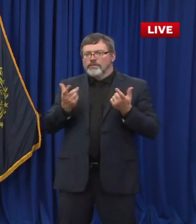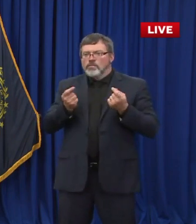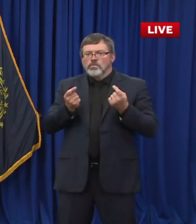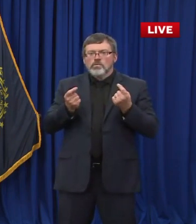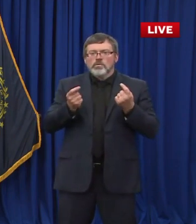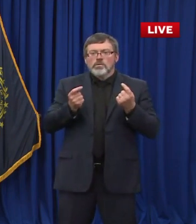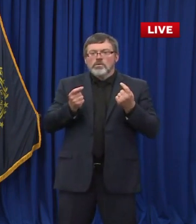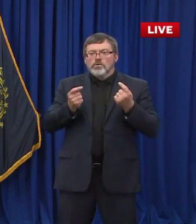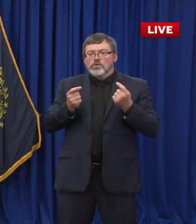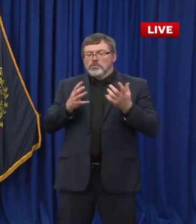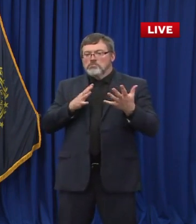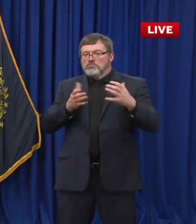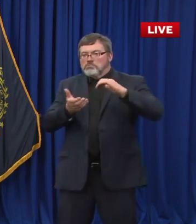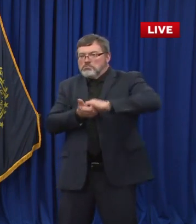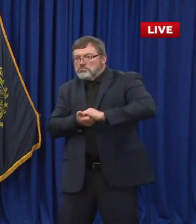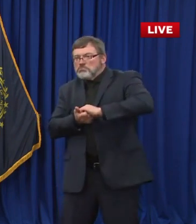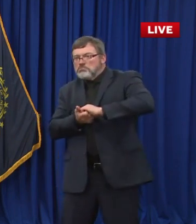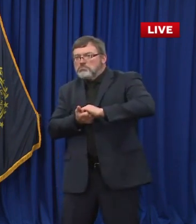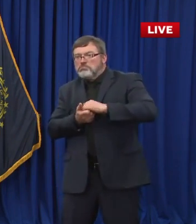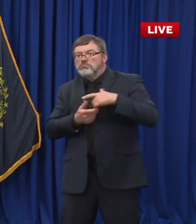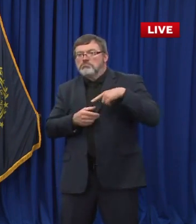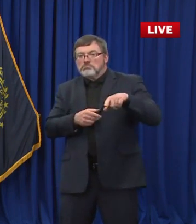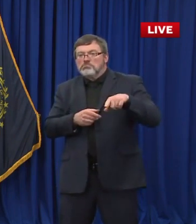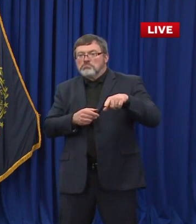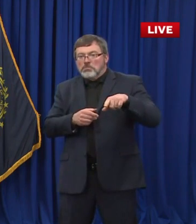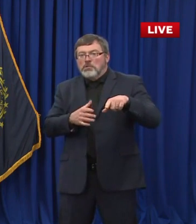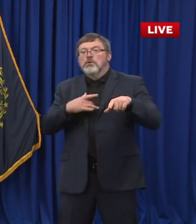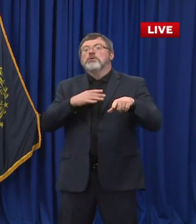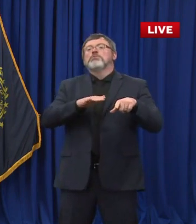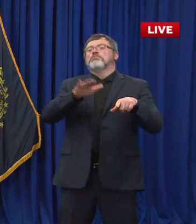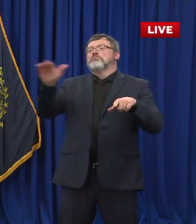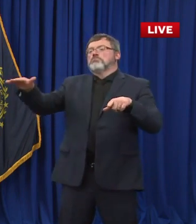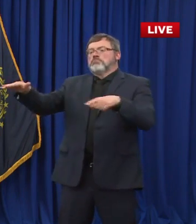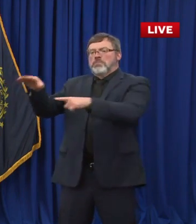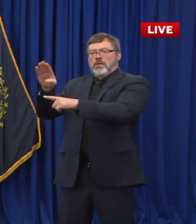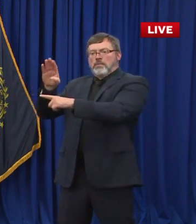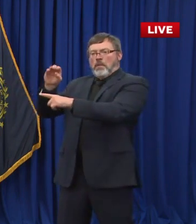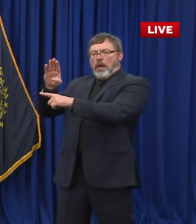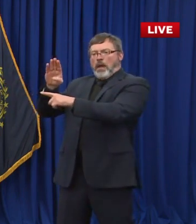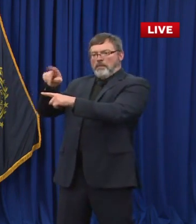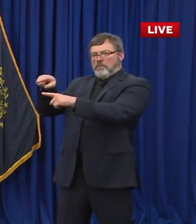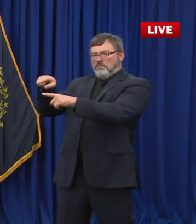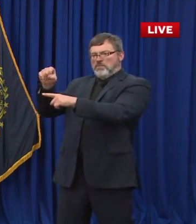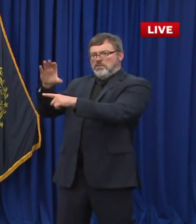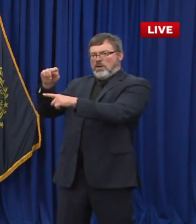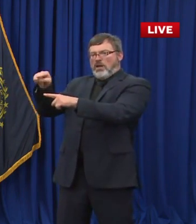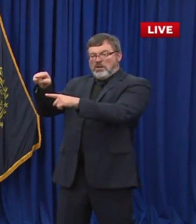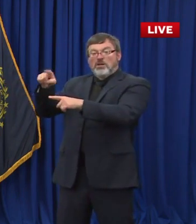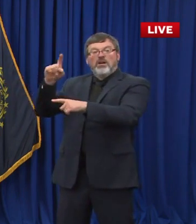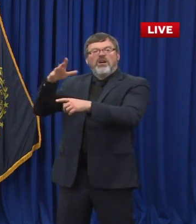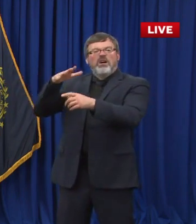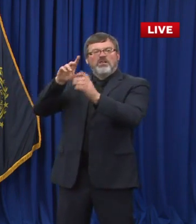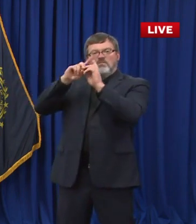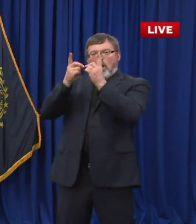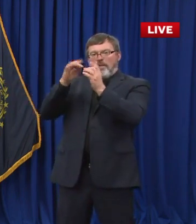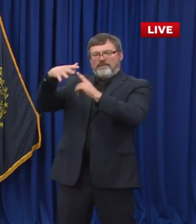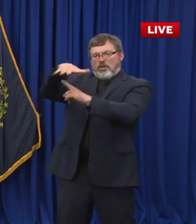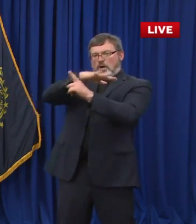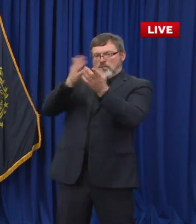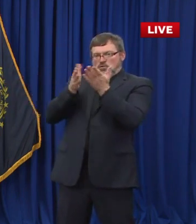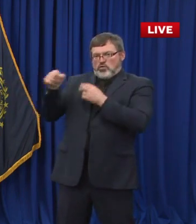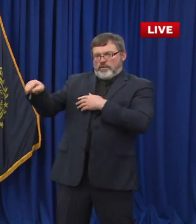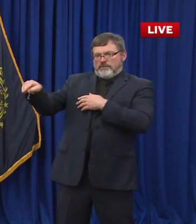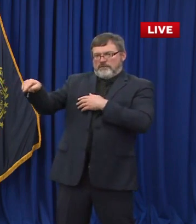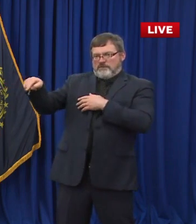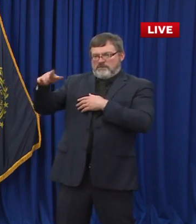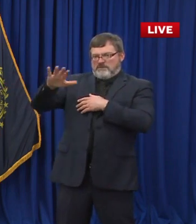going to formally ask Commissioner Bob Scott of the Department of Environmental Services to submit a formal request to that